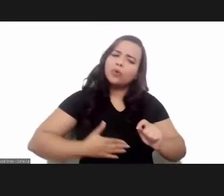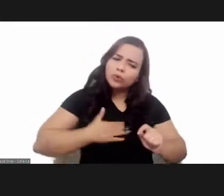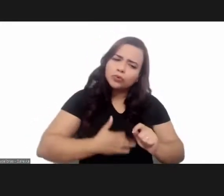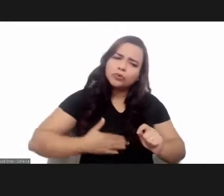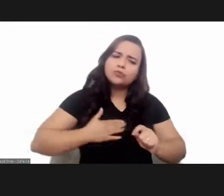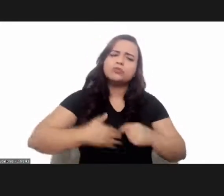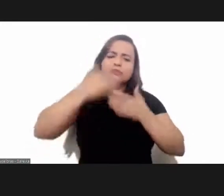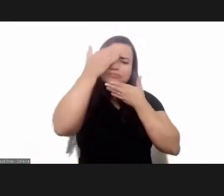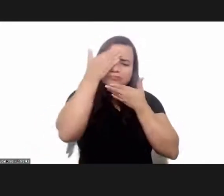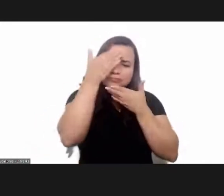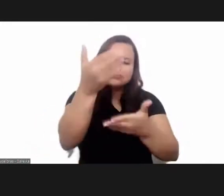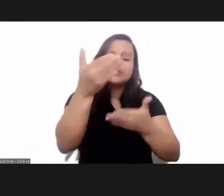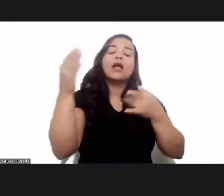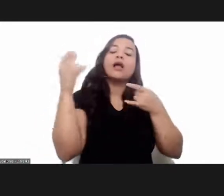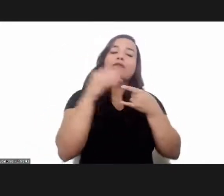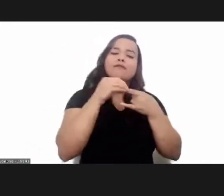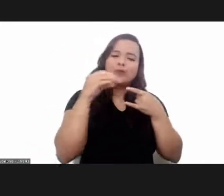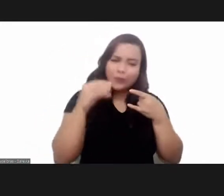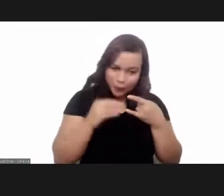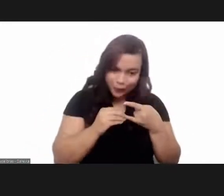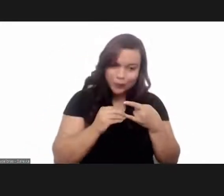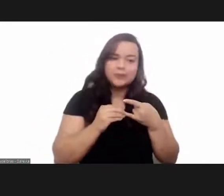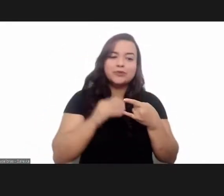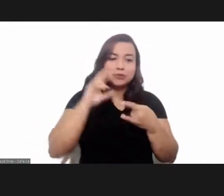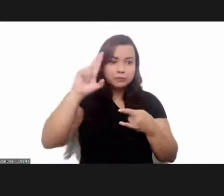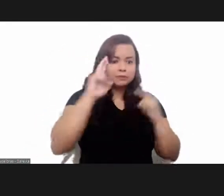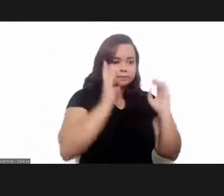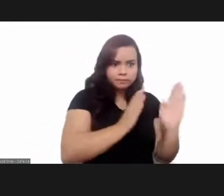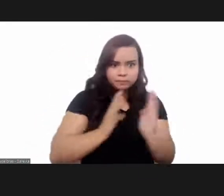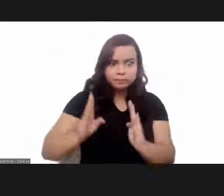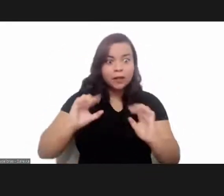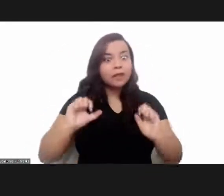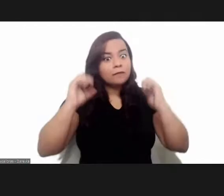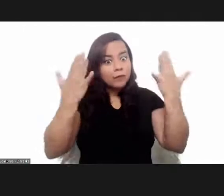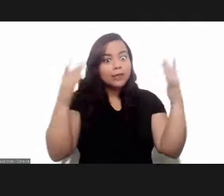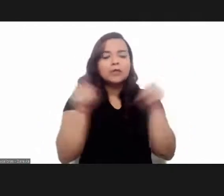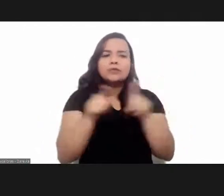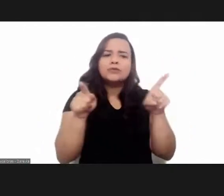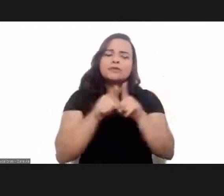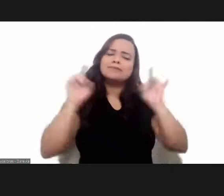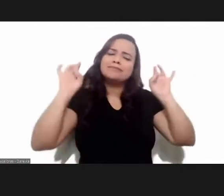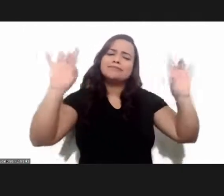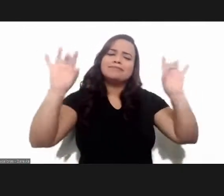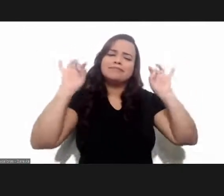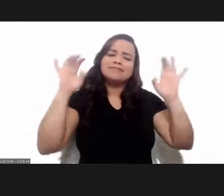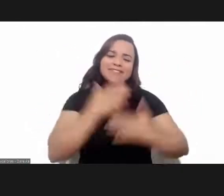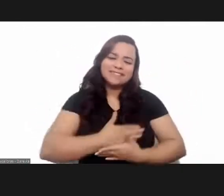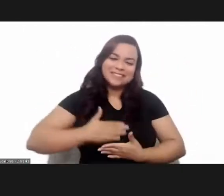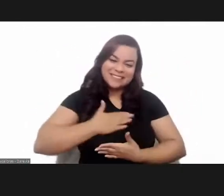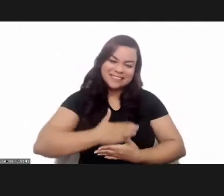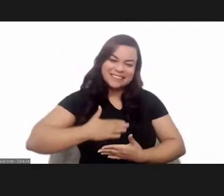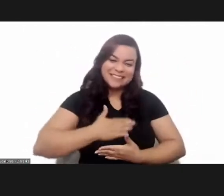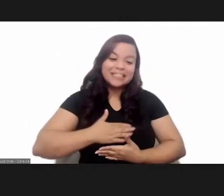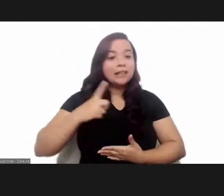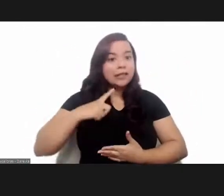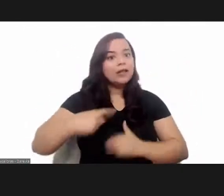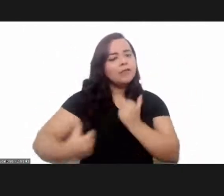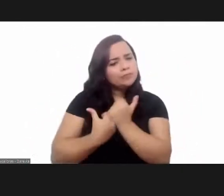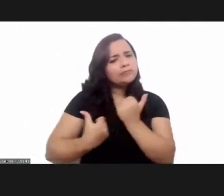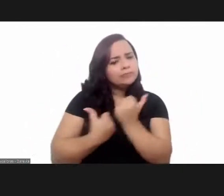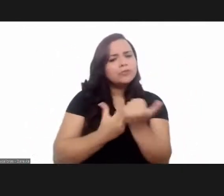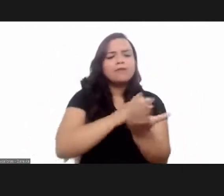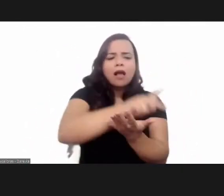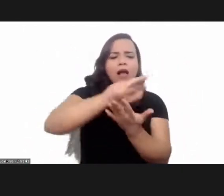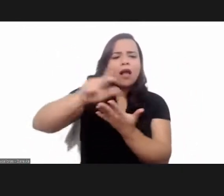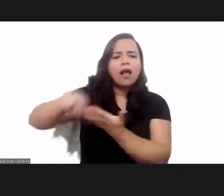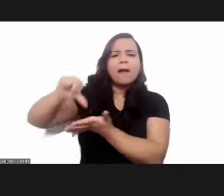I would like to thank Fiocruz for organizing this event. It's a huge privilege to have had the